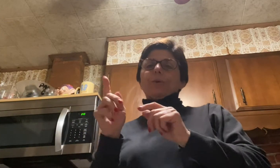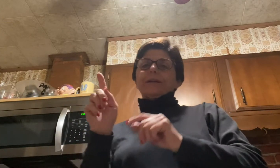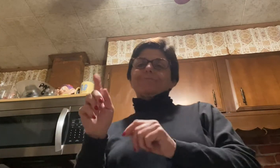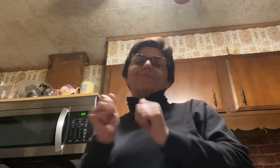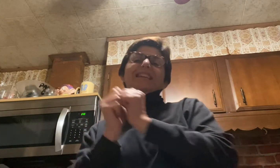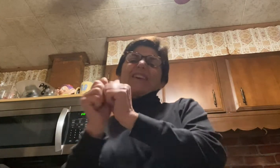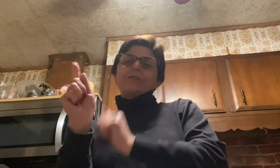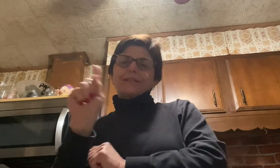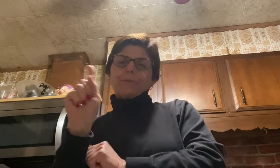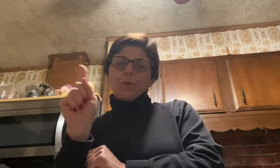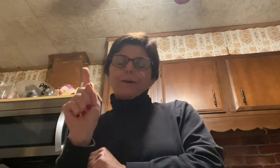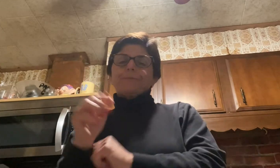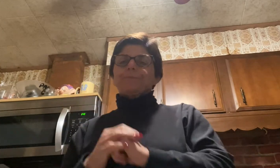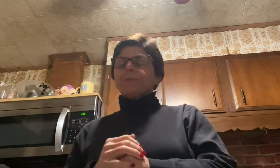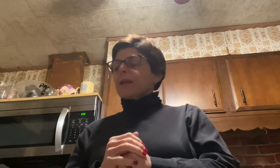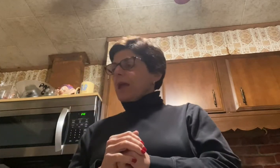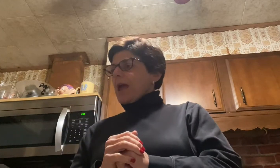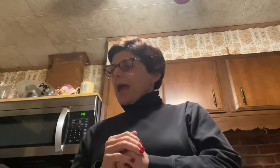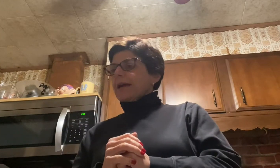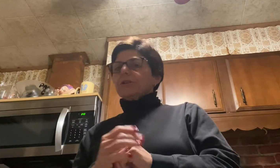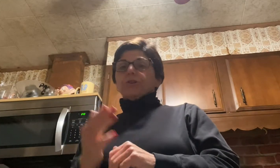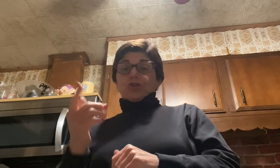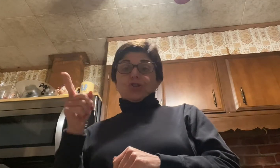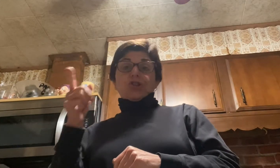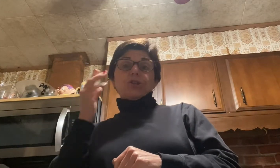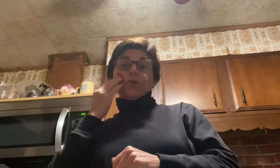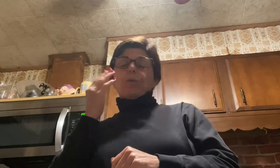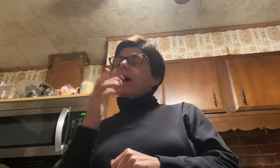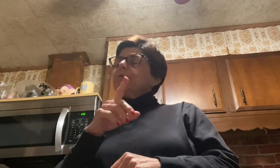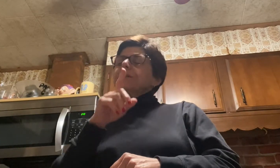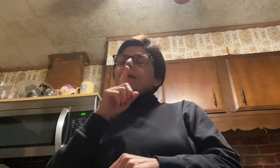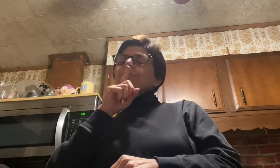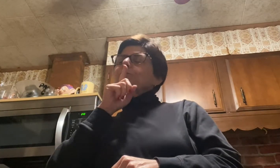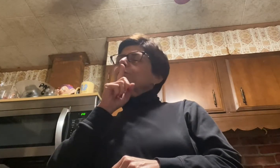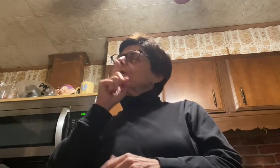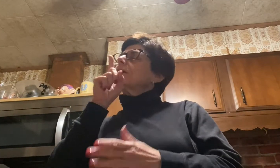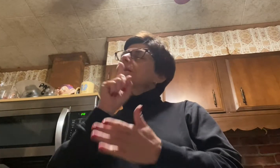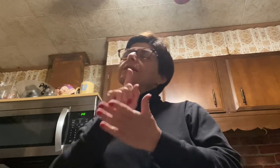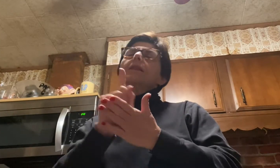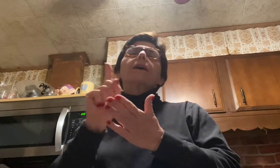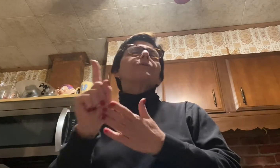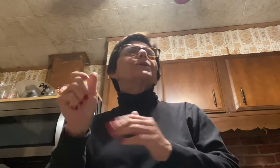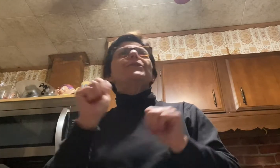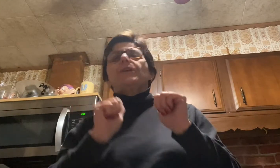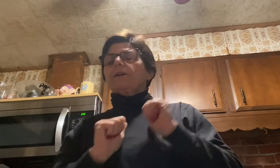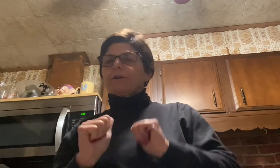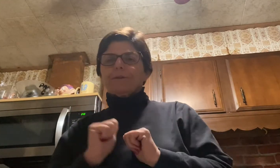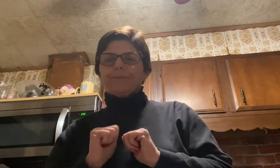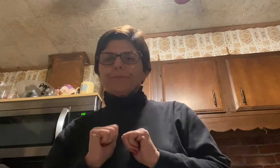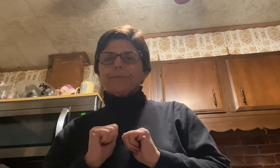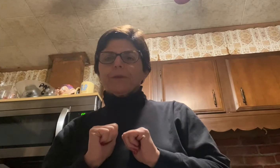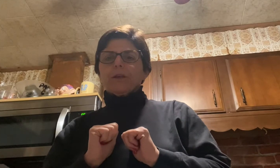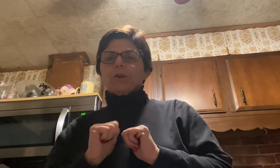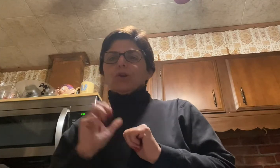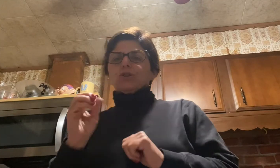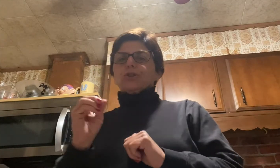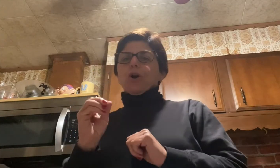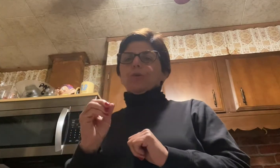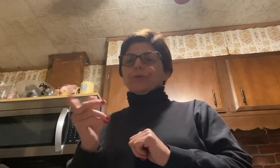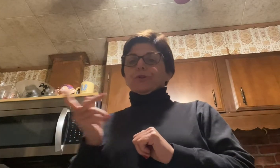together somewhere. And she knew I was, like, in love with theater. So the two